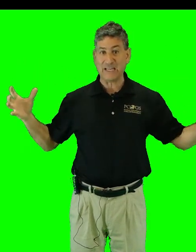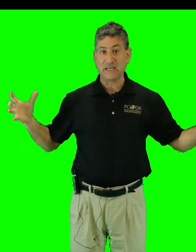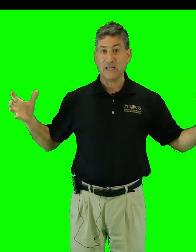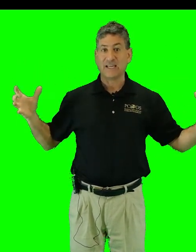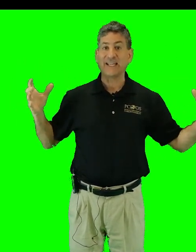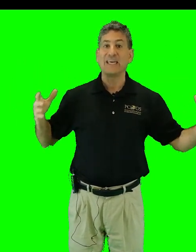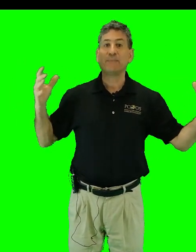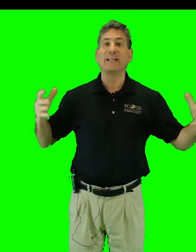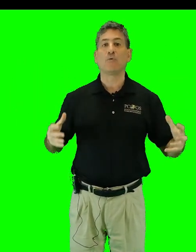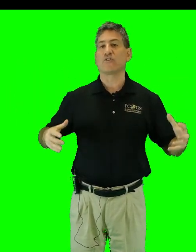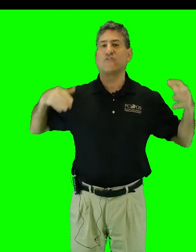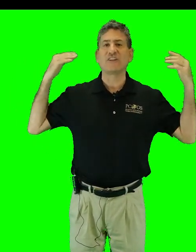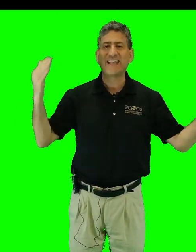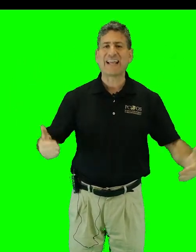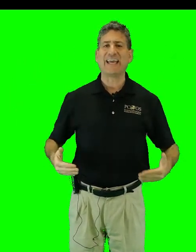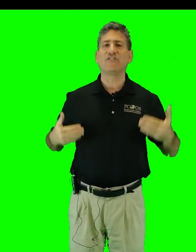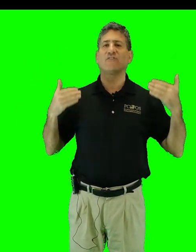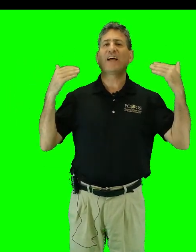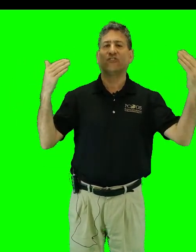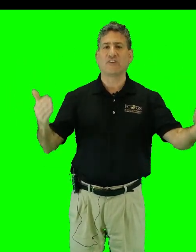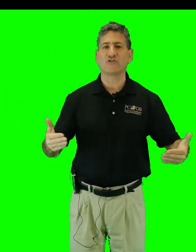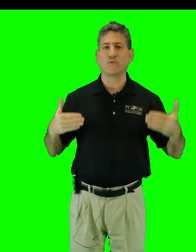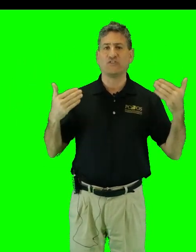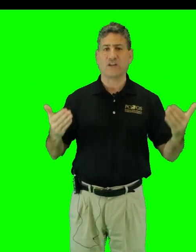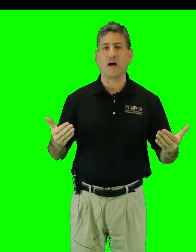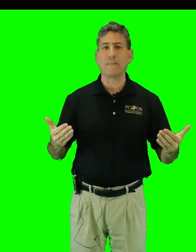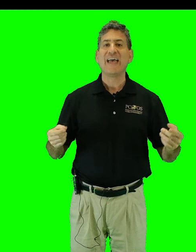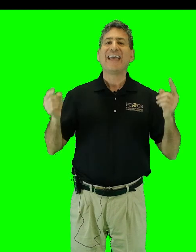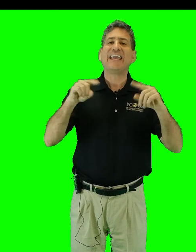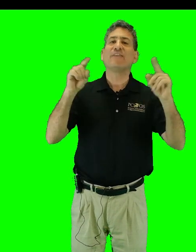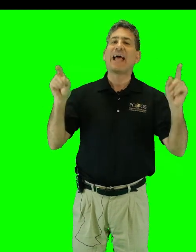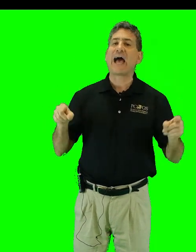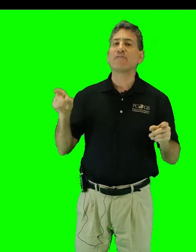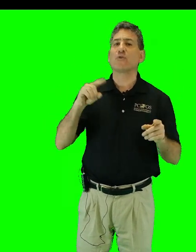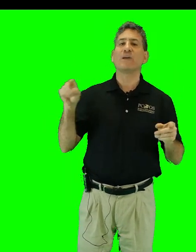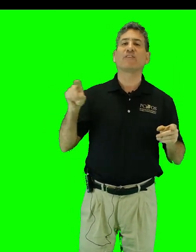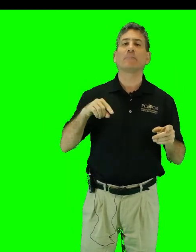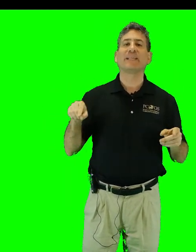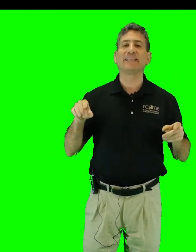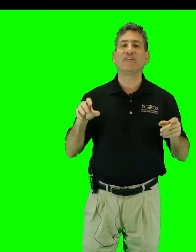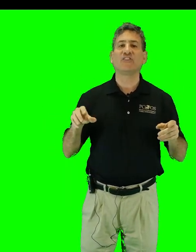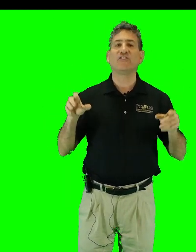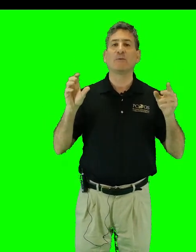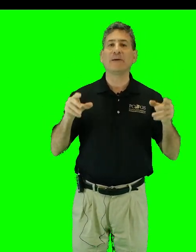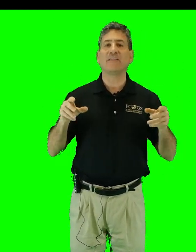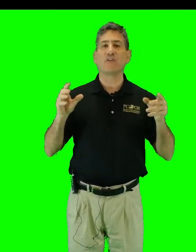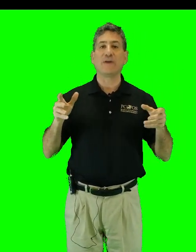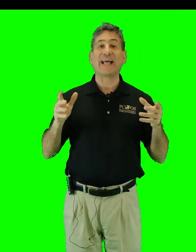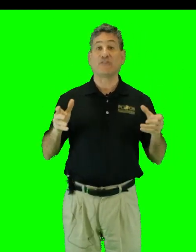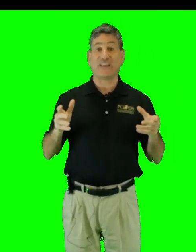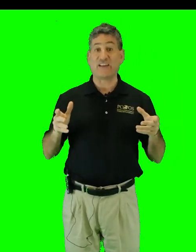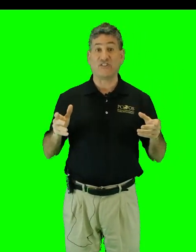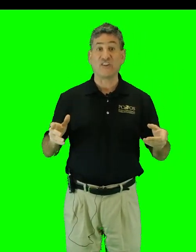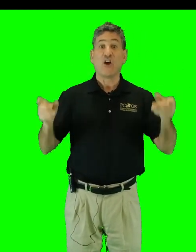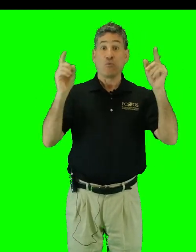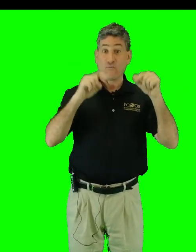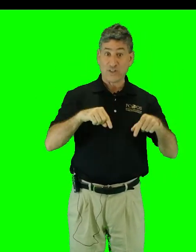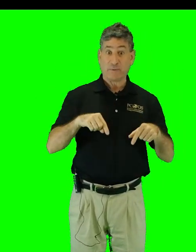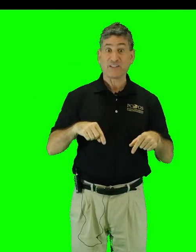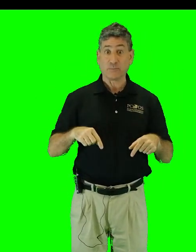can keep getting worse for decades if not centuries to come even after we have completely ceased emitting the greenhouse gases responsible